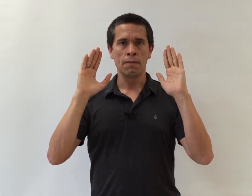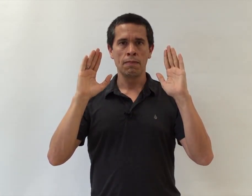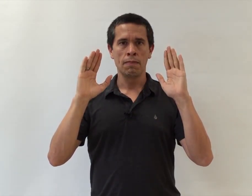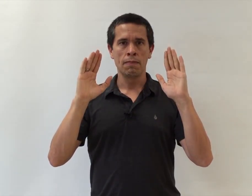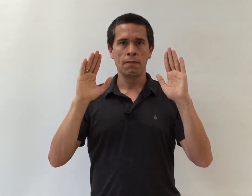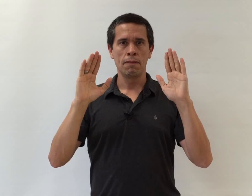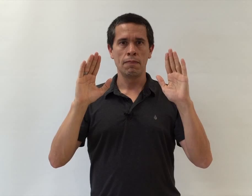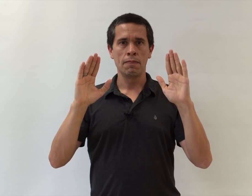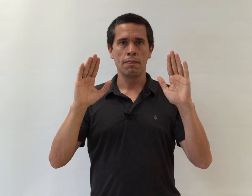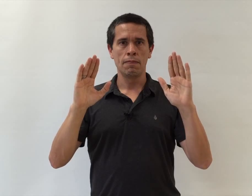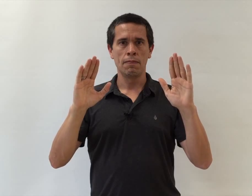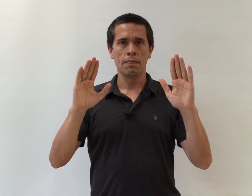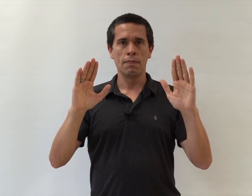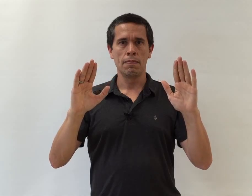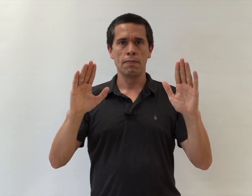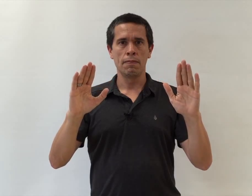How do right.